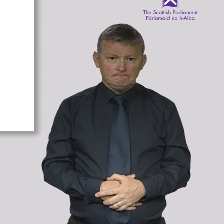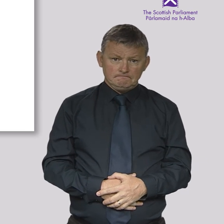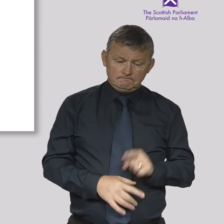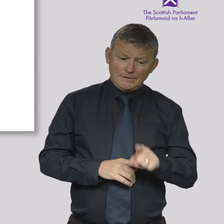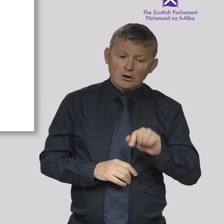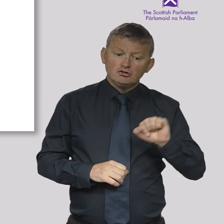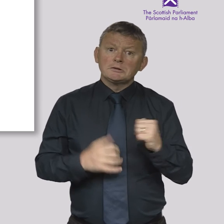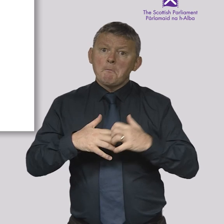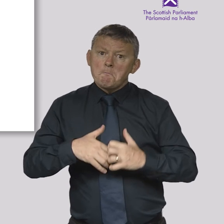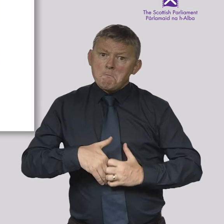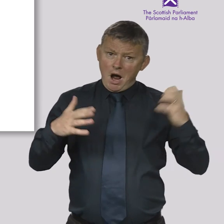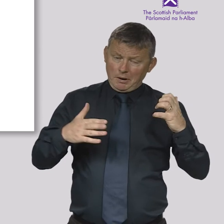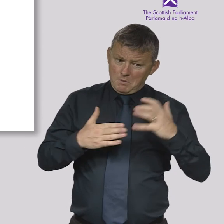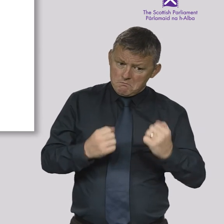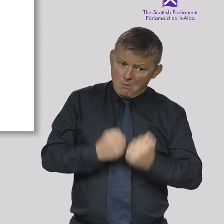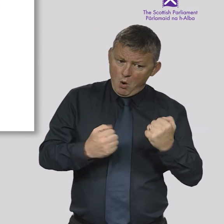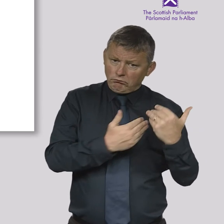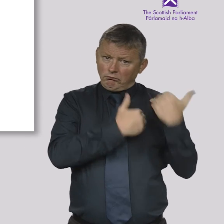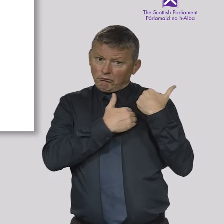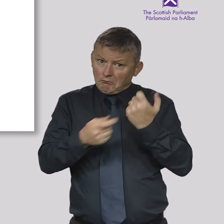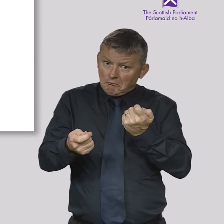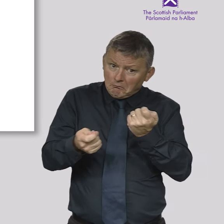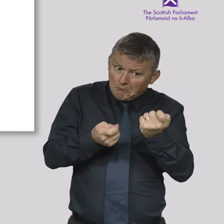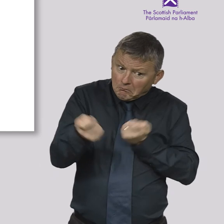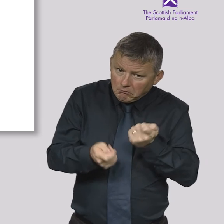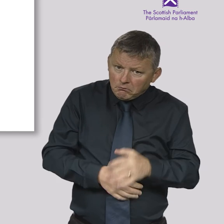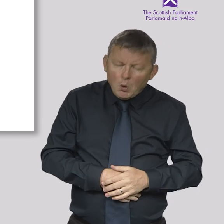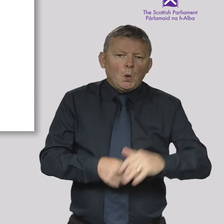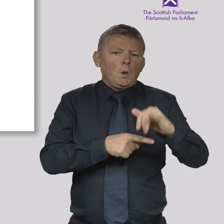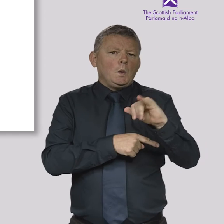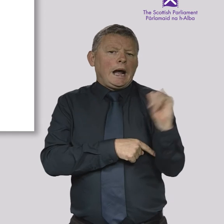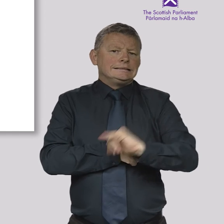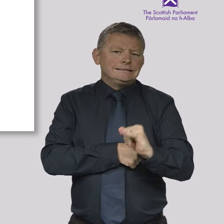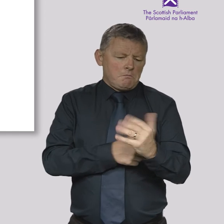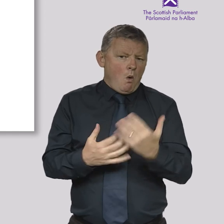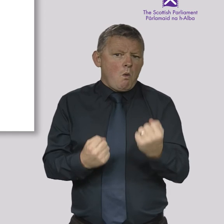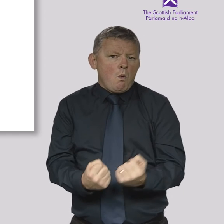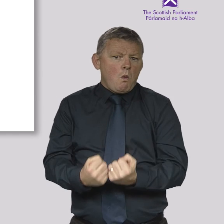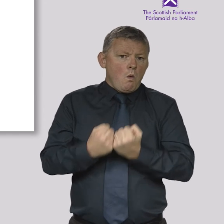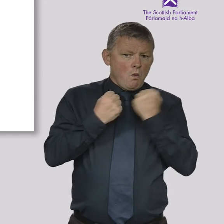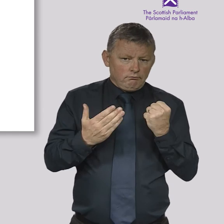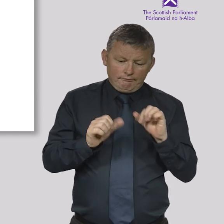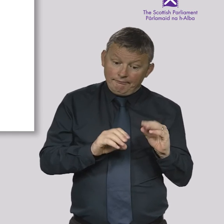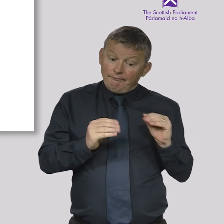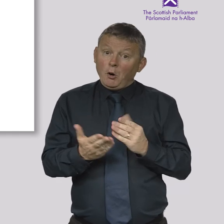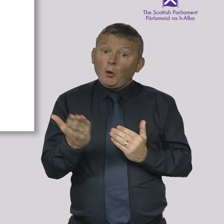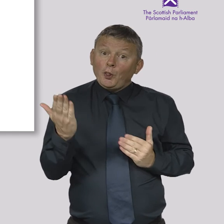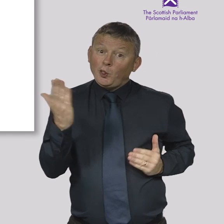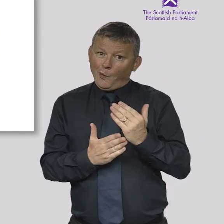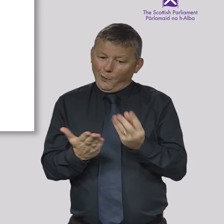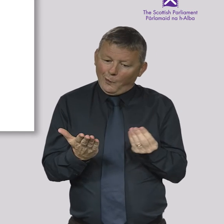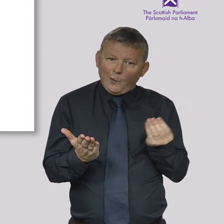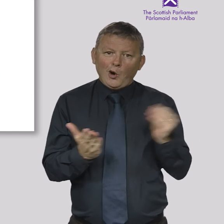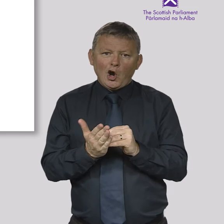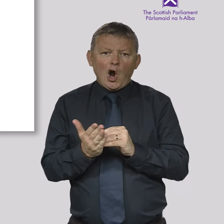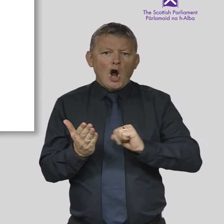Will more powers be devolved to the Scottish Parliament? Will Further powers are being transferred to